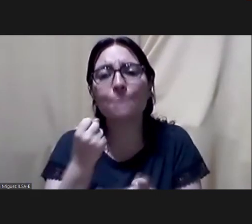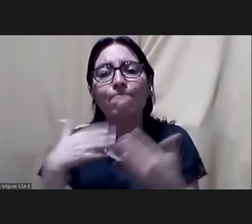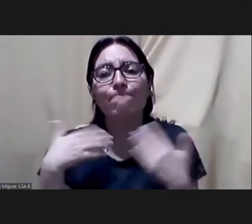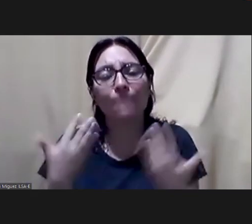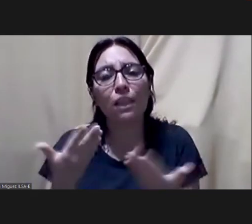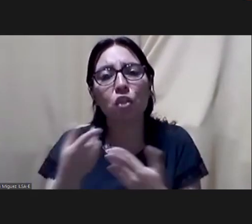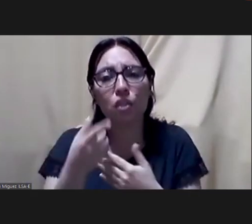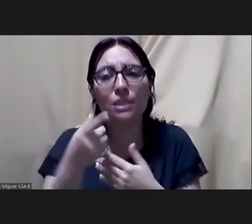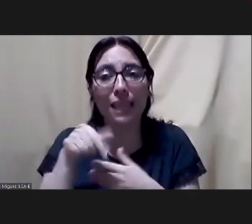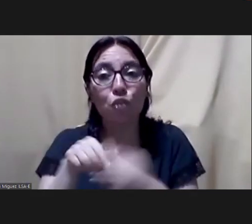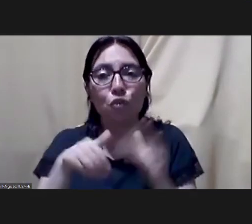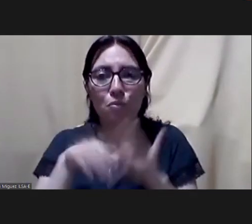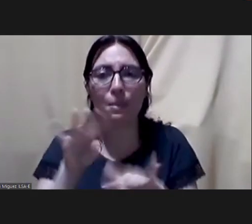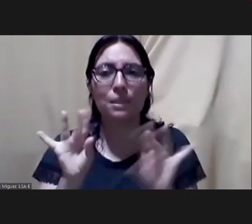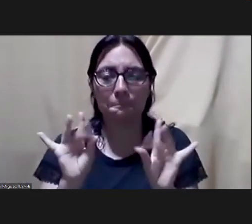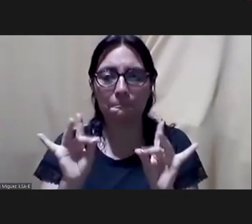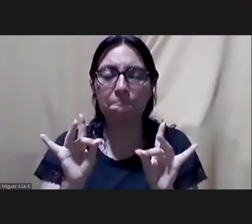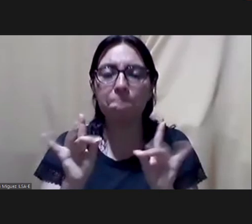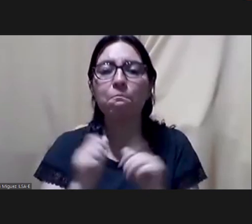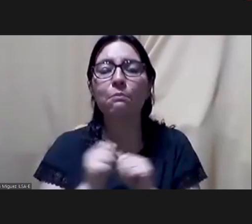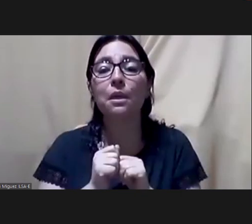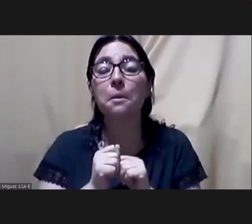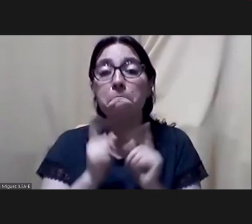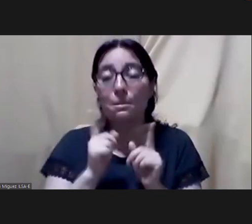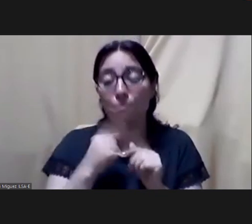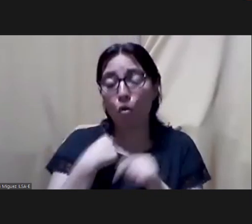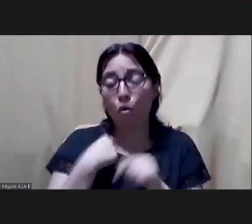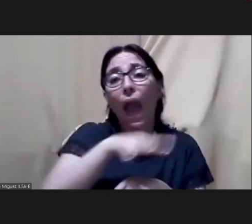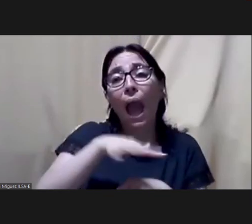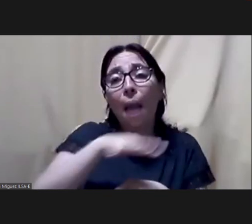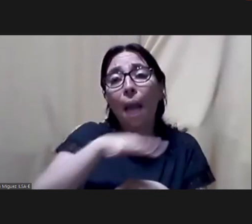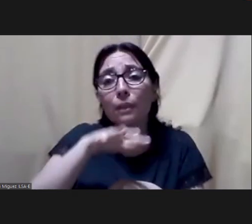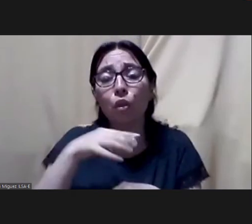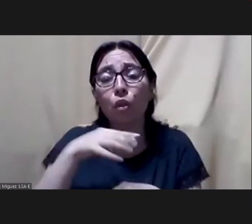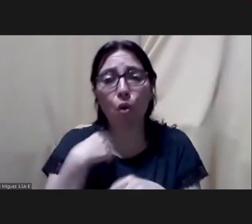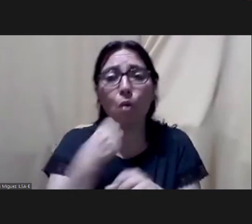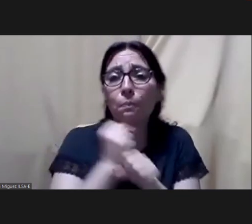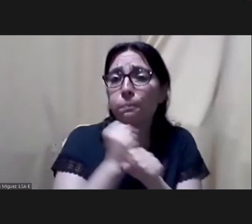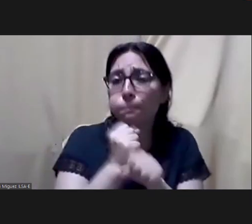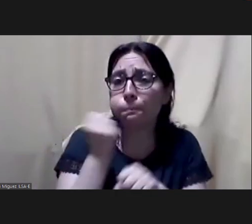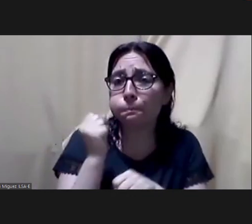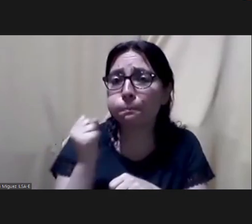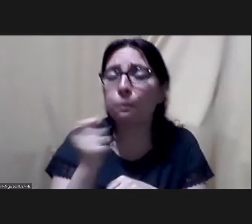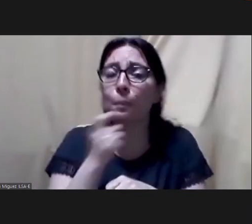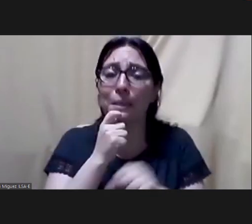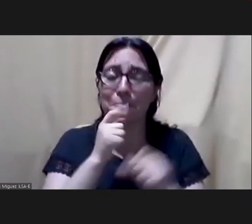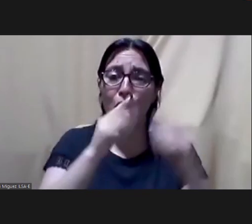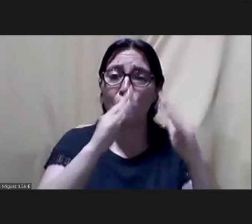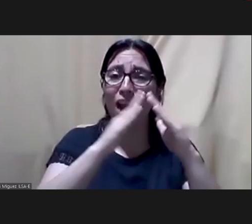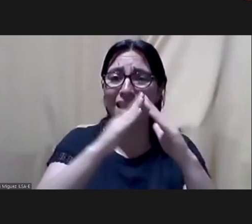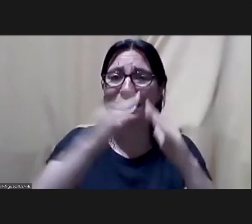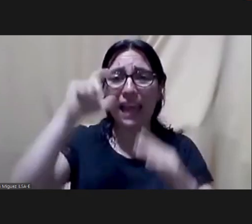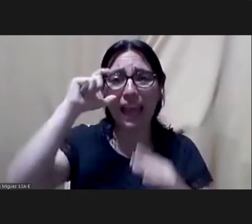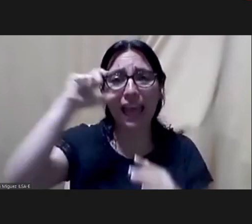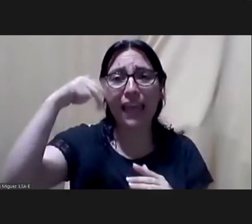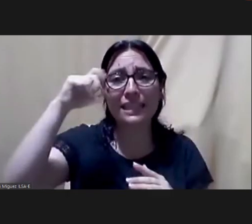so this is what we've done um in every environment that i've worked